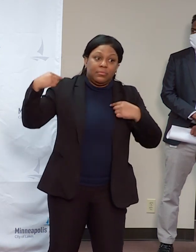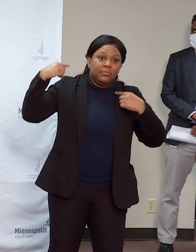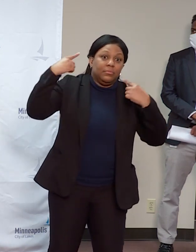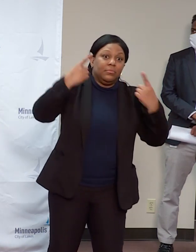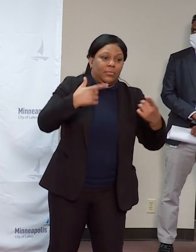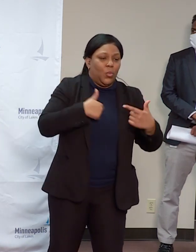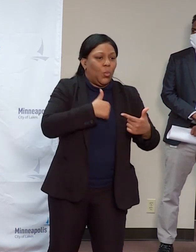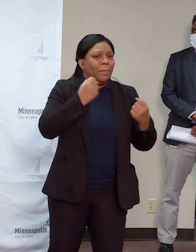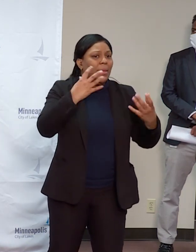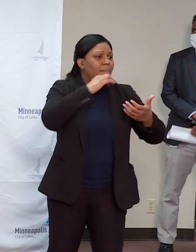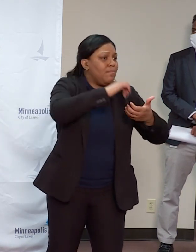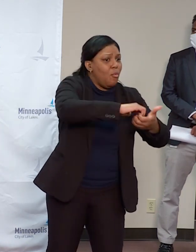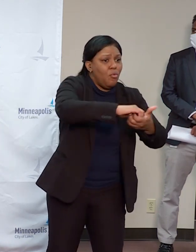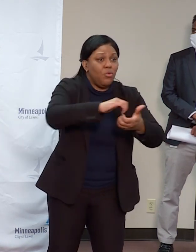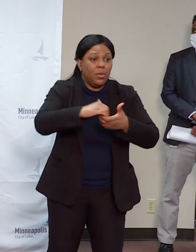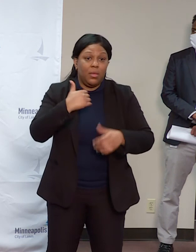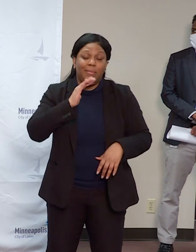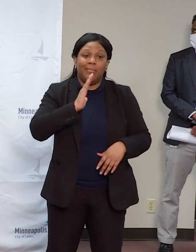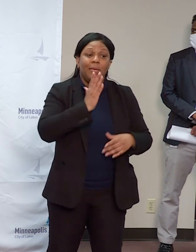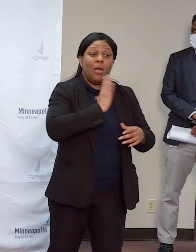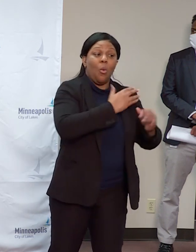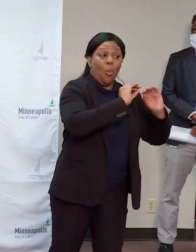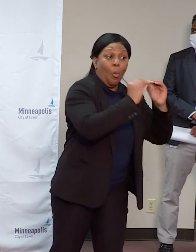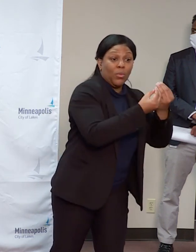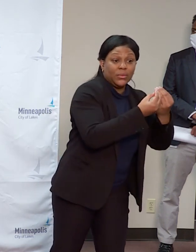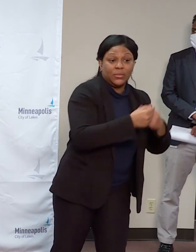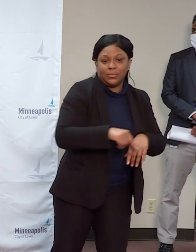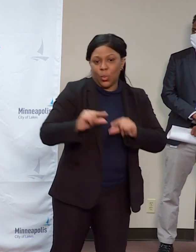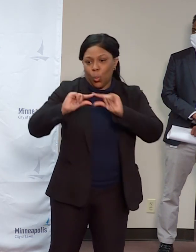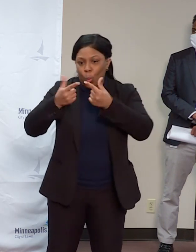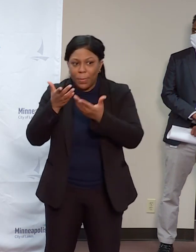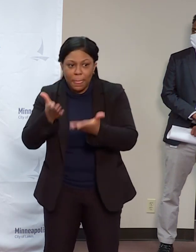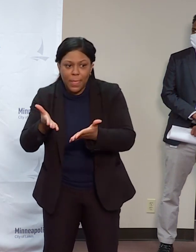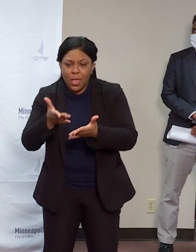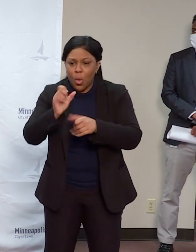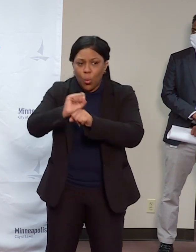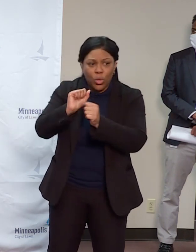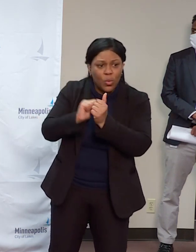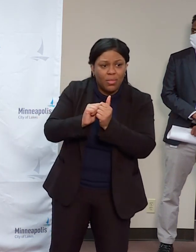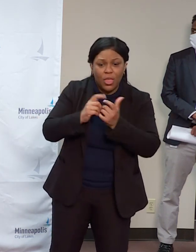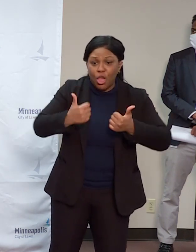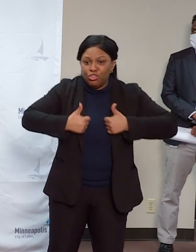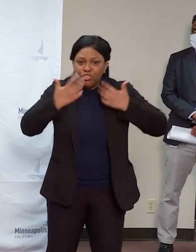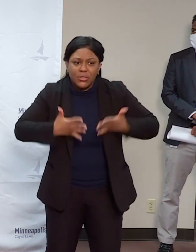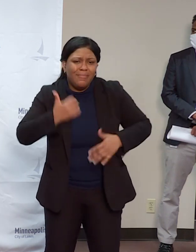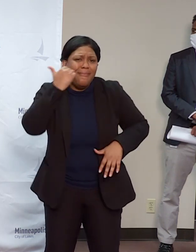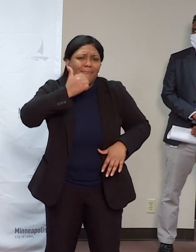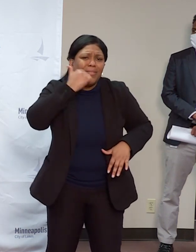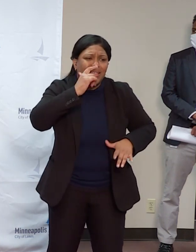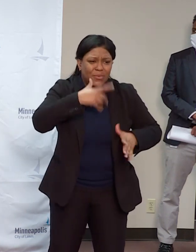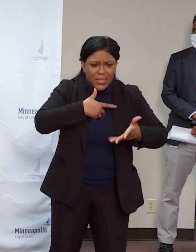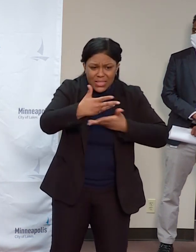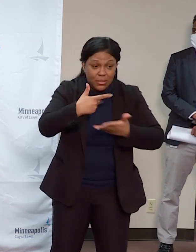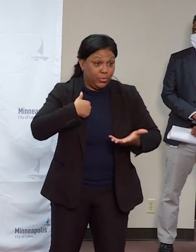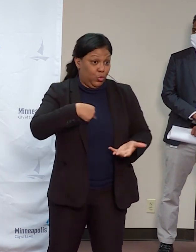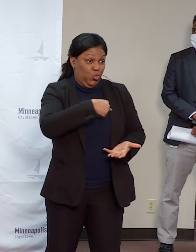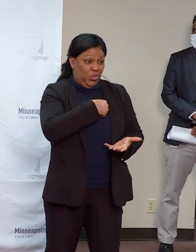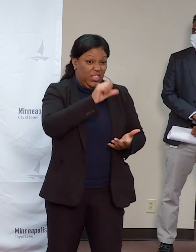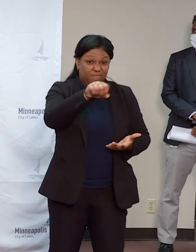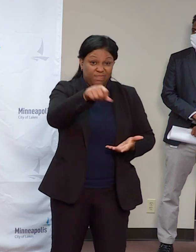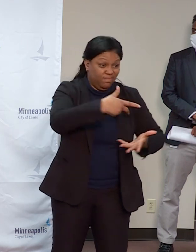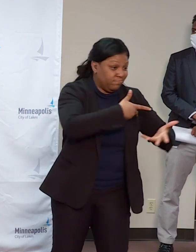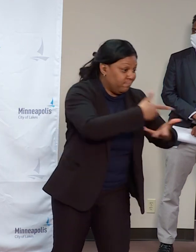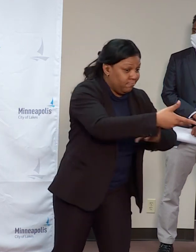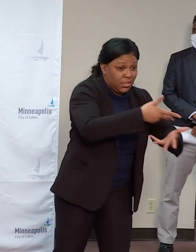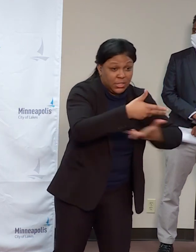organizations and other groups that are on the ground working with our residents on a daily basis to be able to understand what